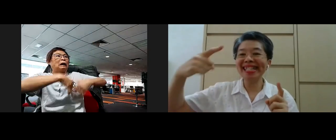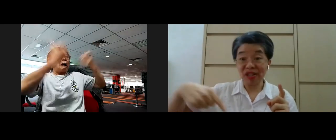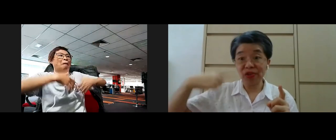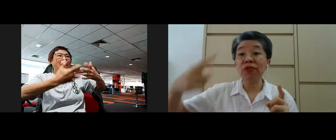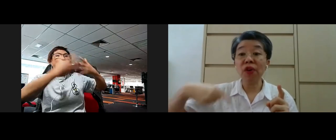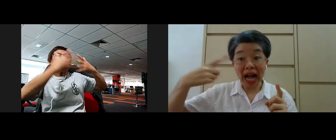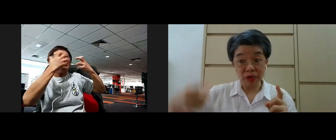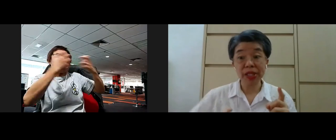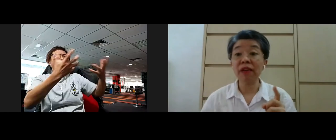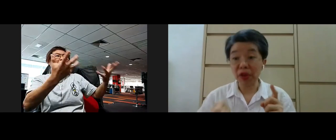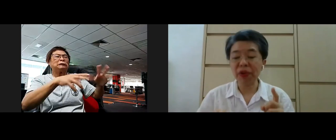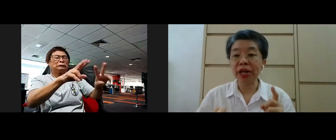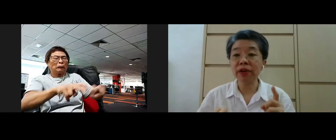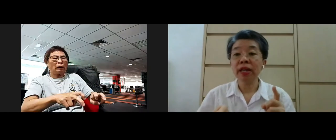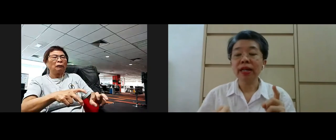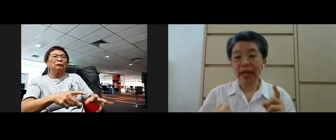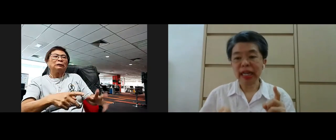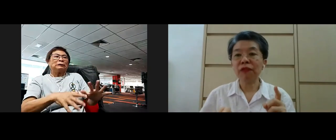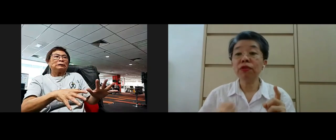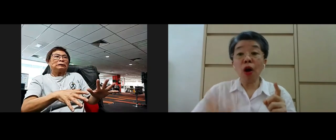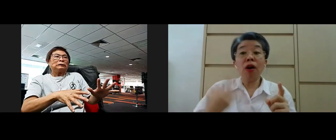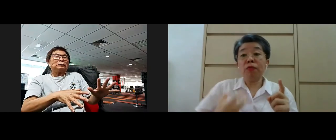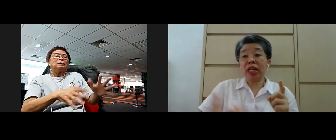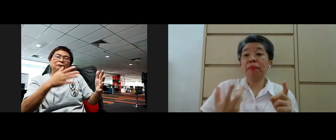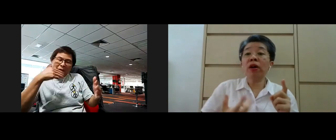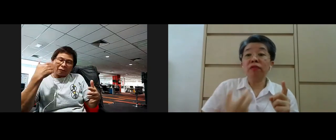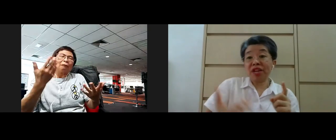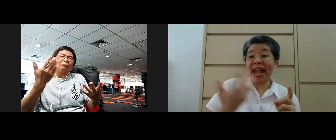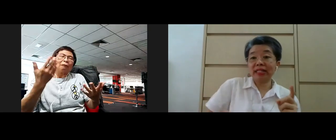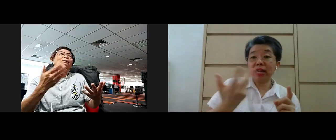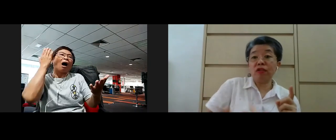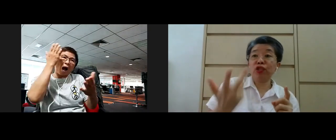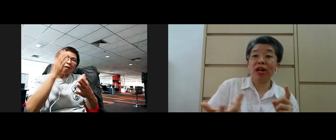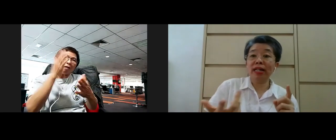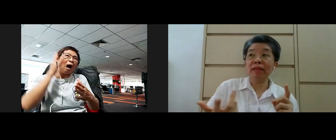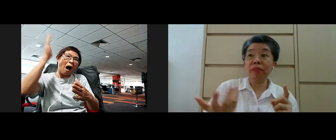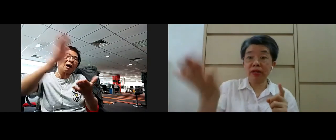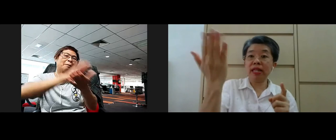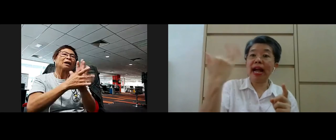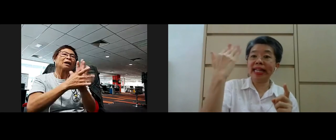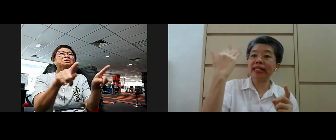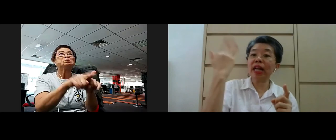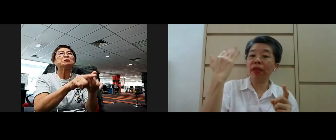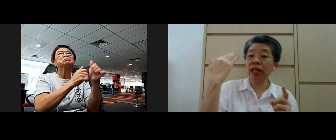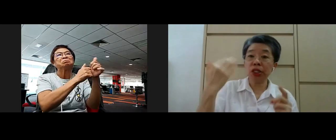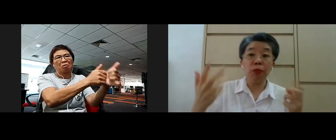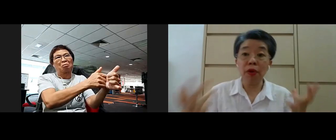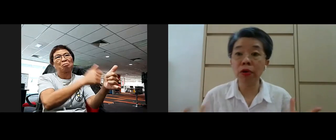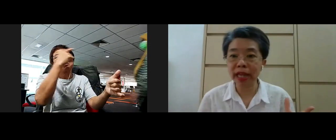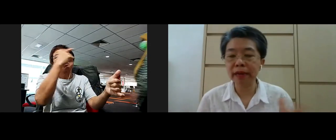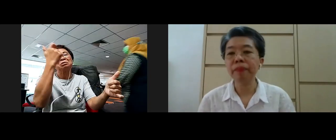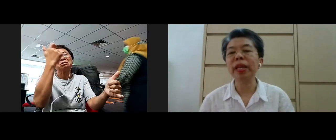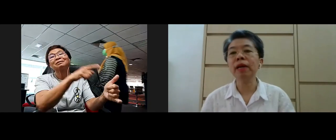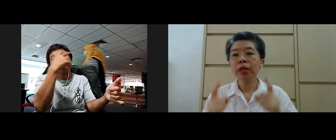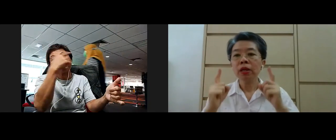demandingness and so and so forth ourselves if we are not careful or we keep on reacting struggling because they are hitting with us